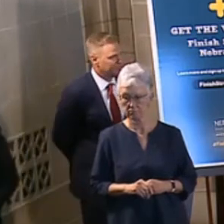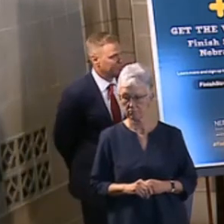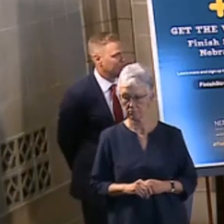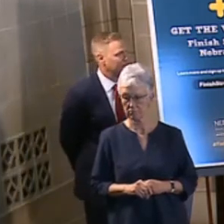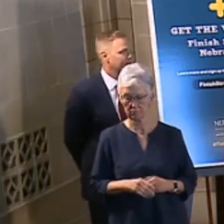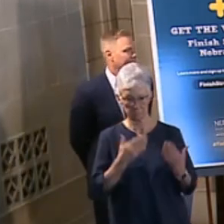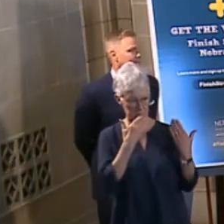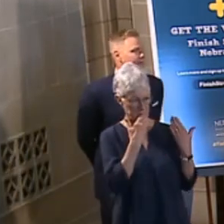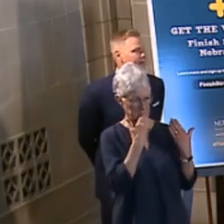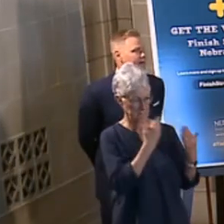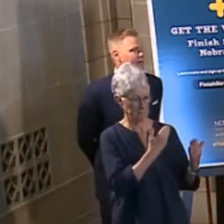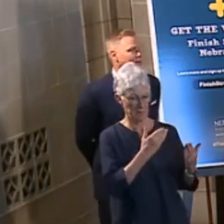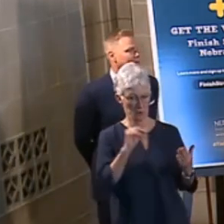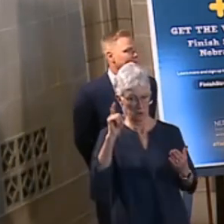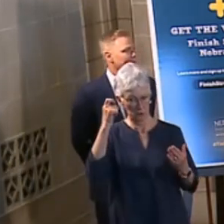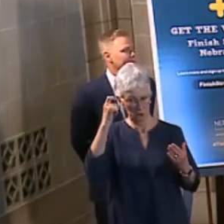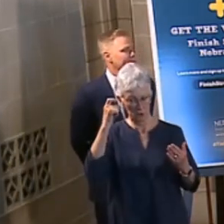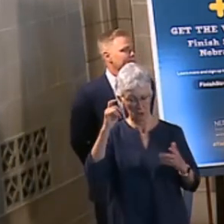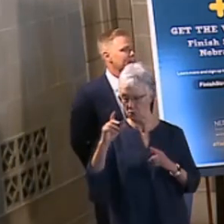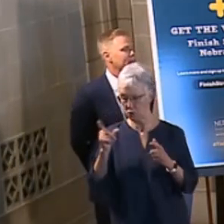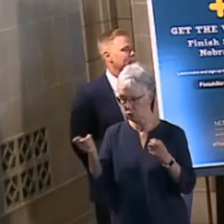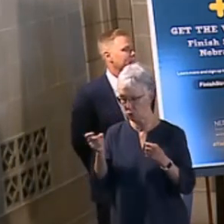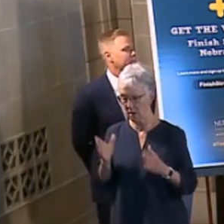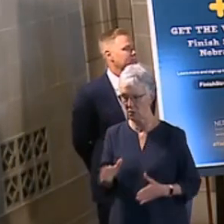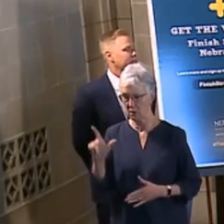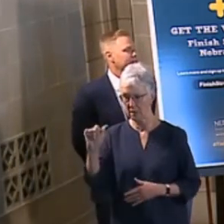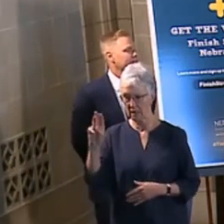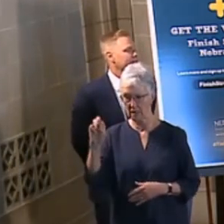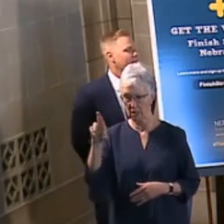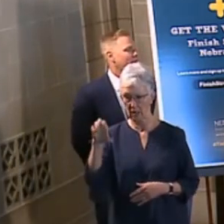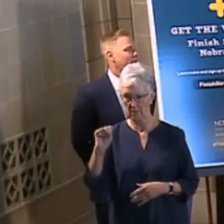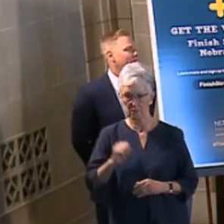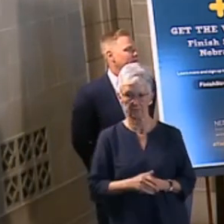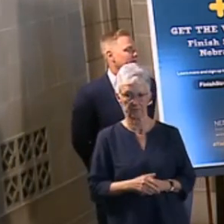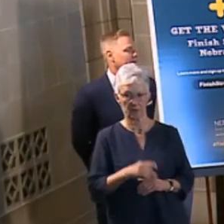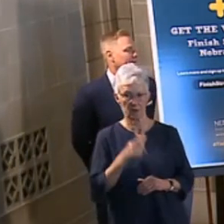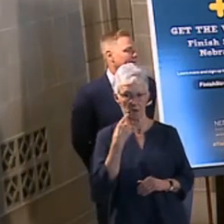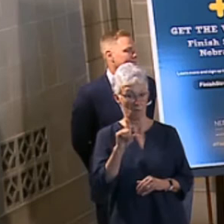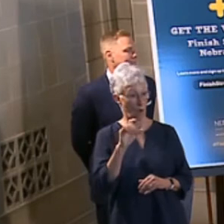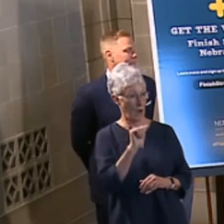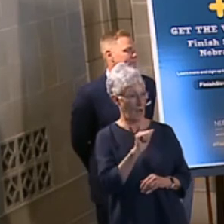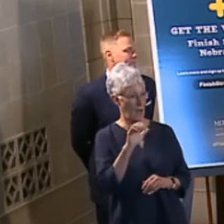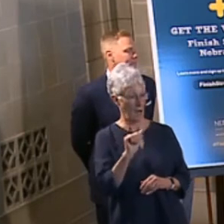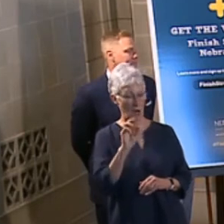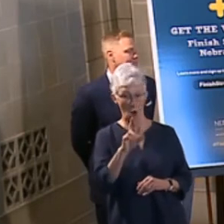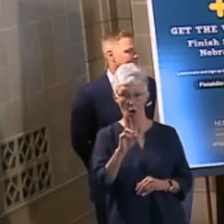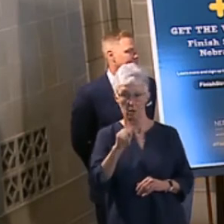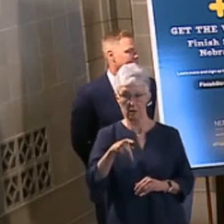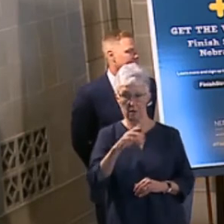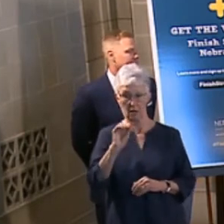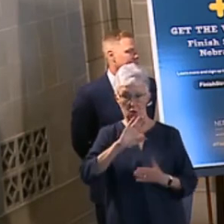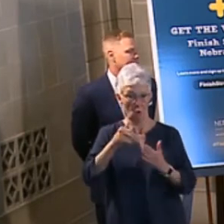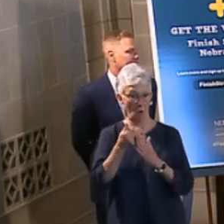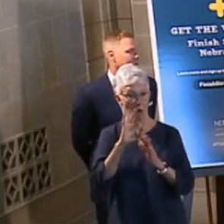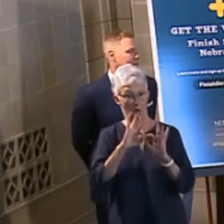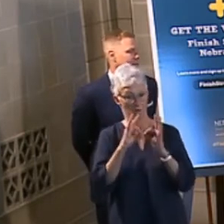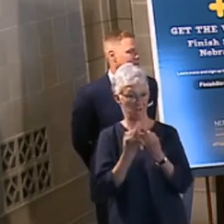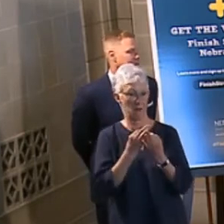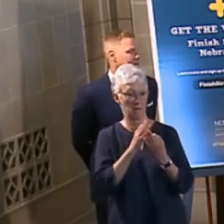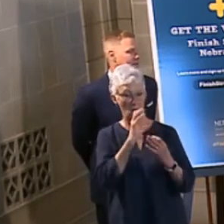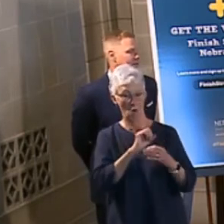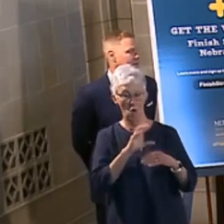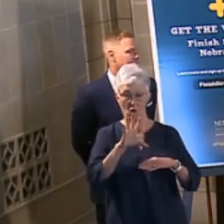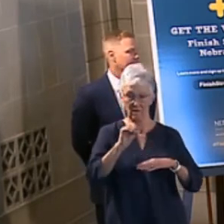Thank you, Director Lammers. On behalf of AARP Nebraska and all Nebraskans 50 plus and their families, I want to thank Governor Ricketts for the